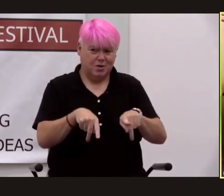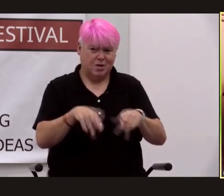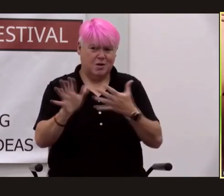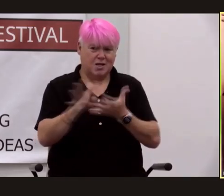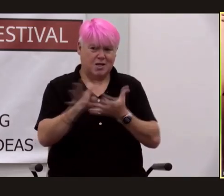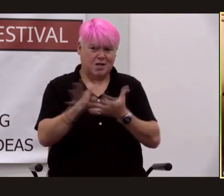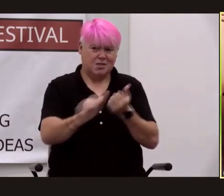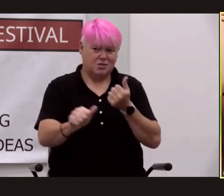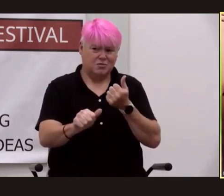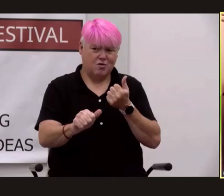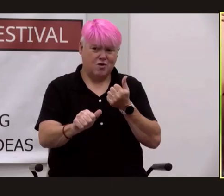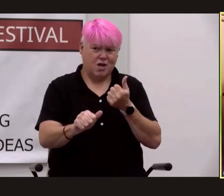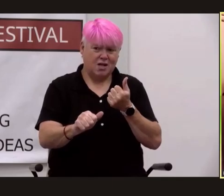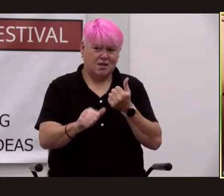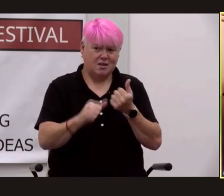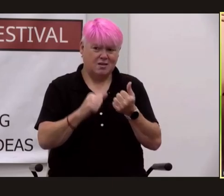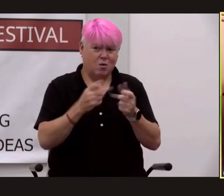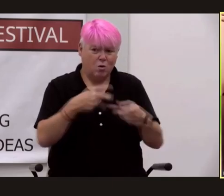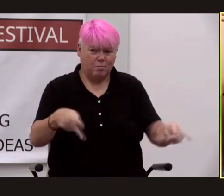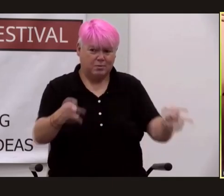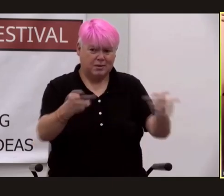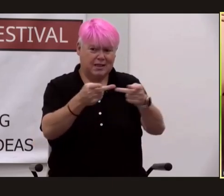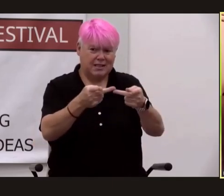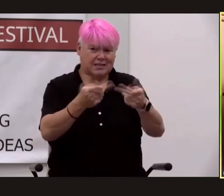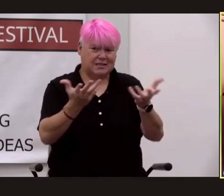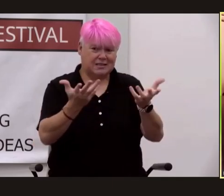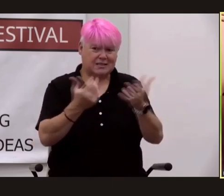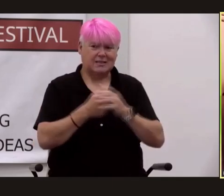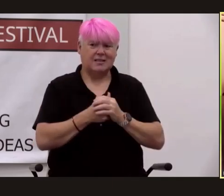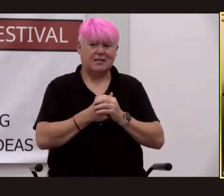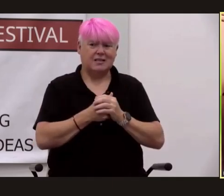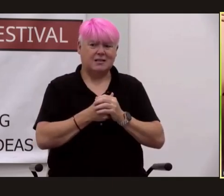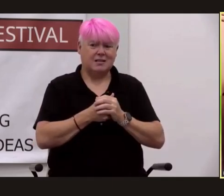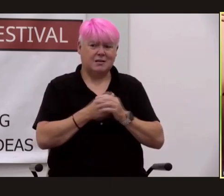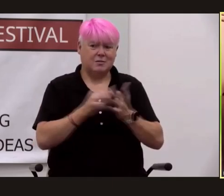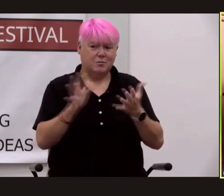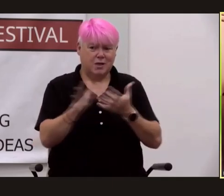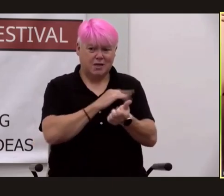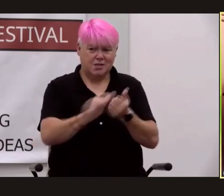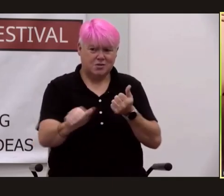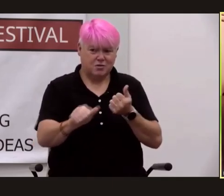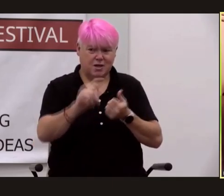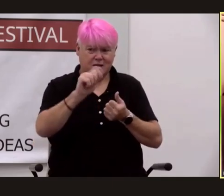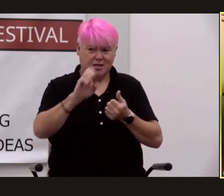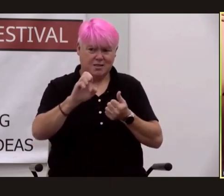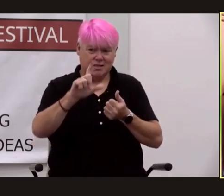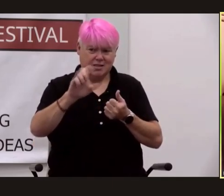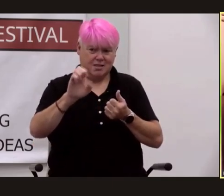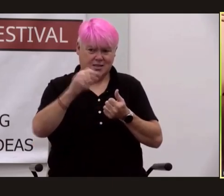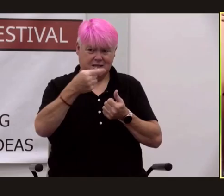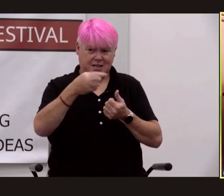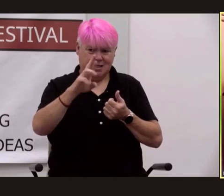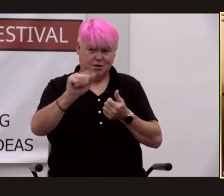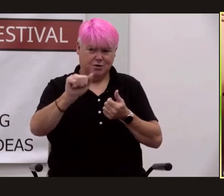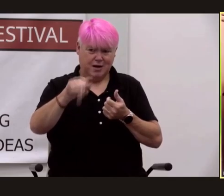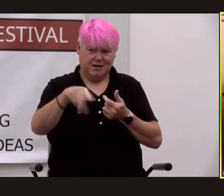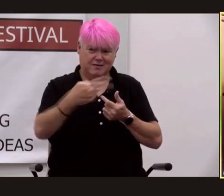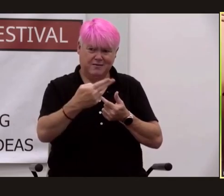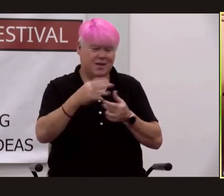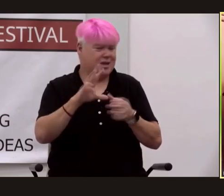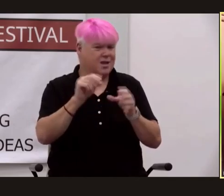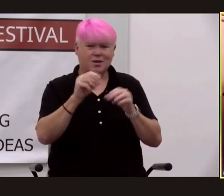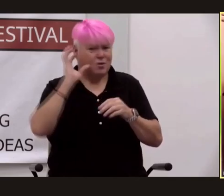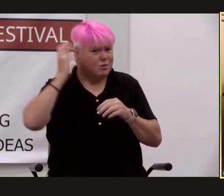roadways the telegraph lines the transmitters for the radio stations there were no tv